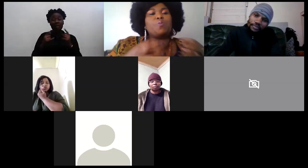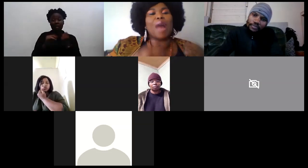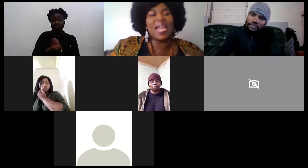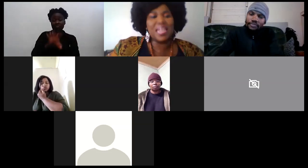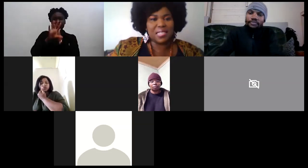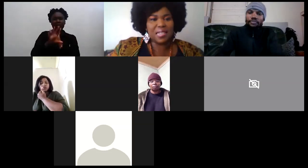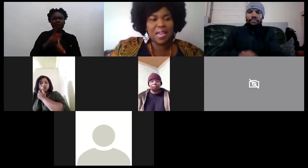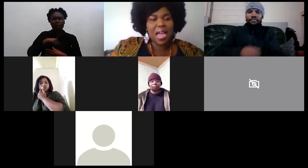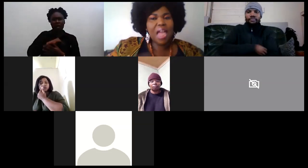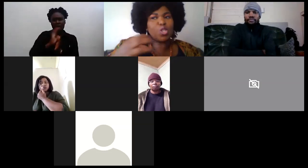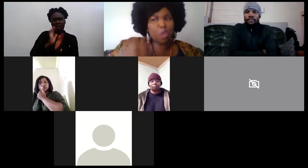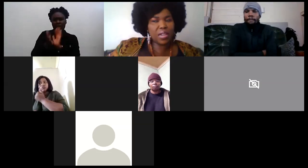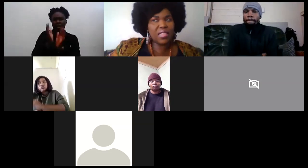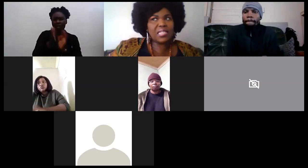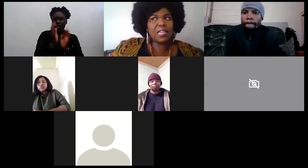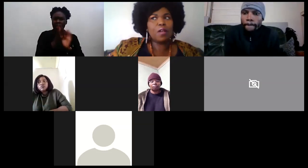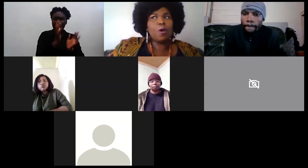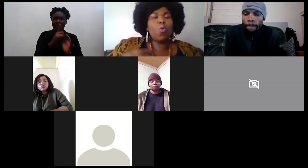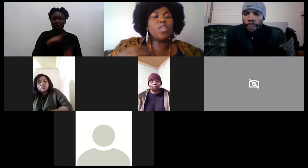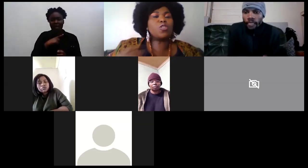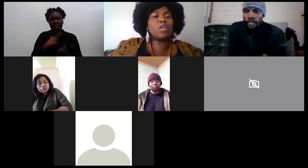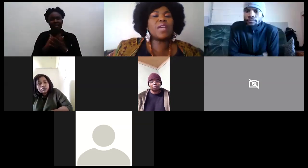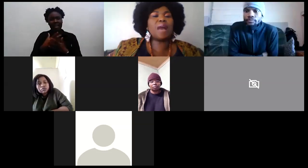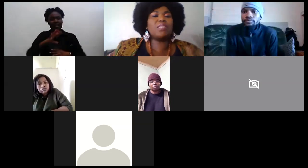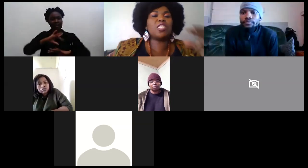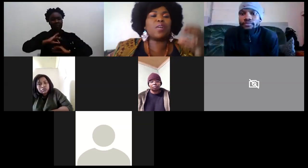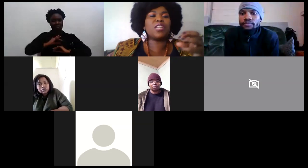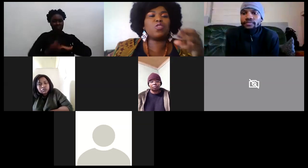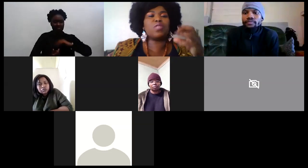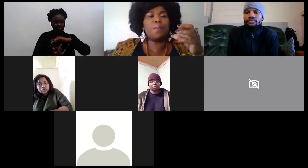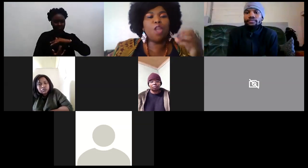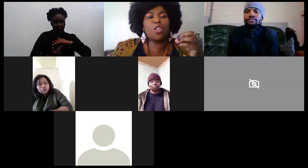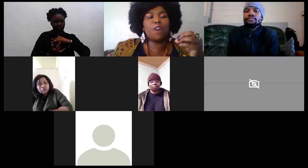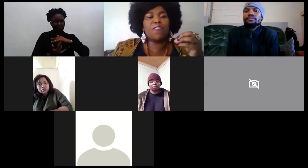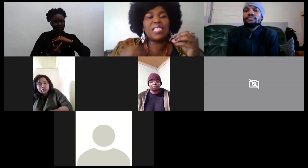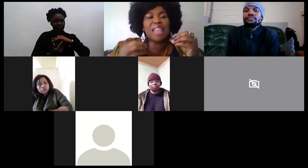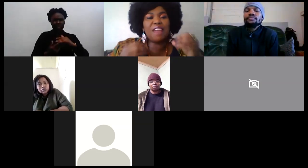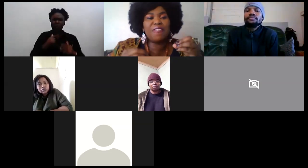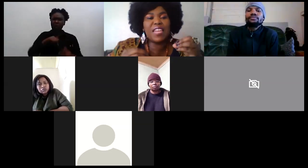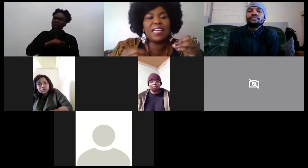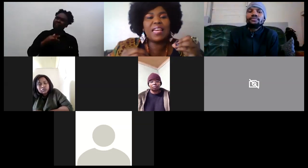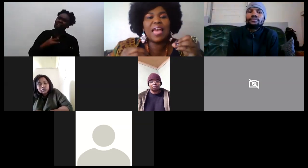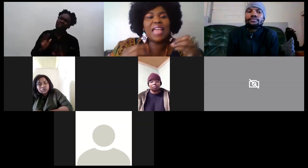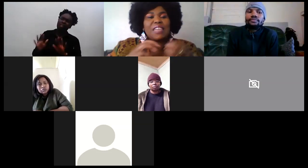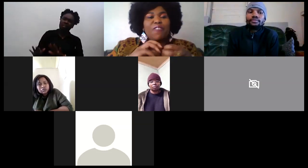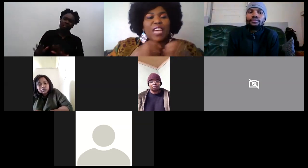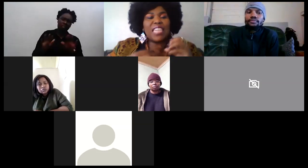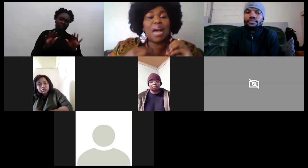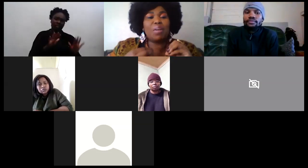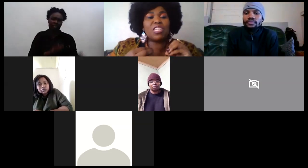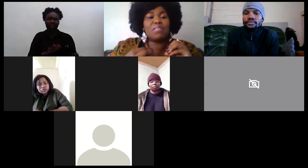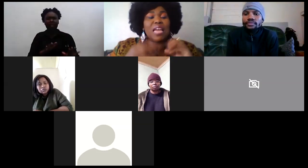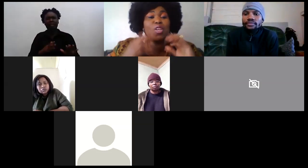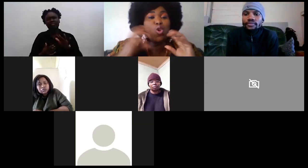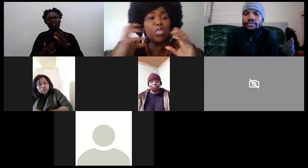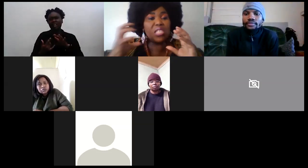inspired ensuring that we do not become despondent to the point of stifling and suffocating